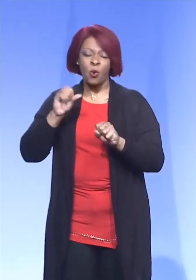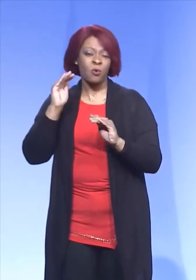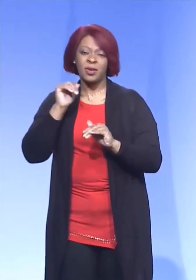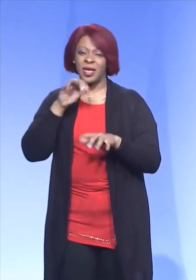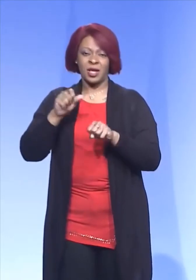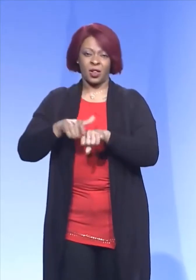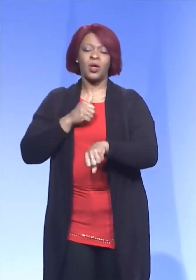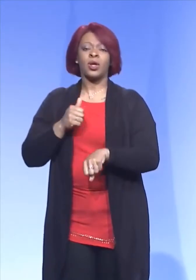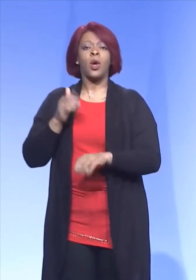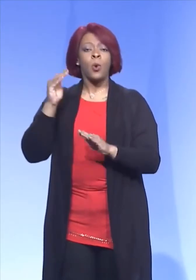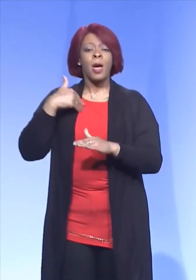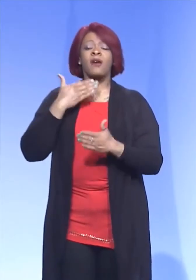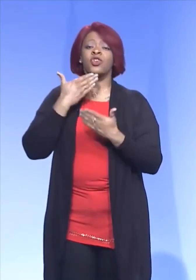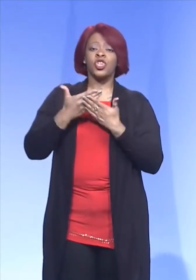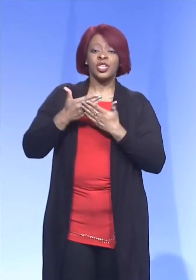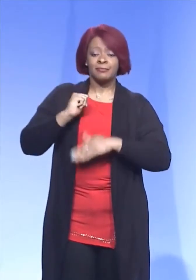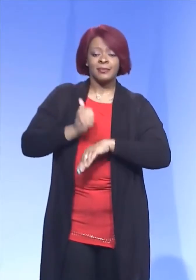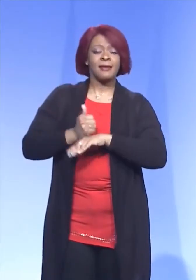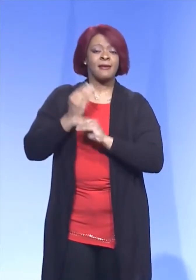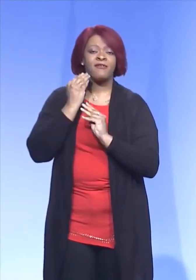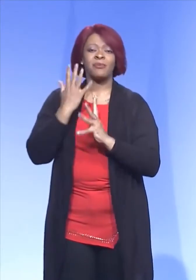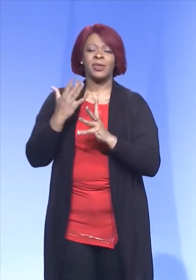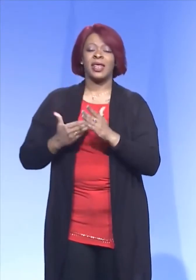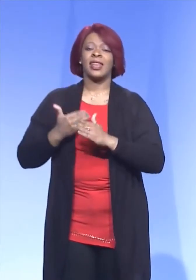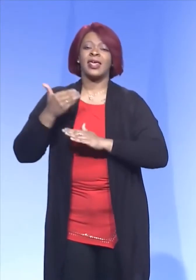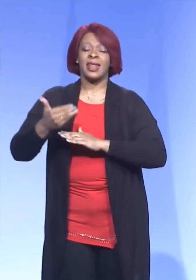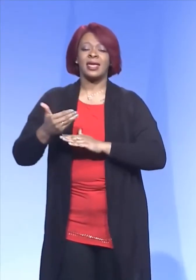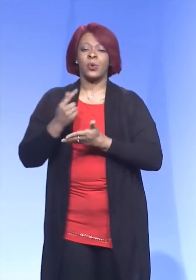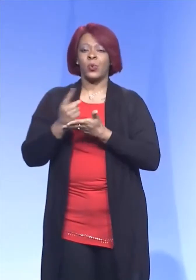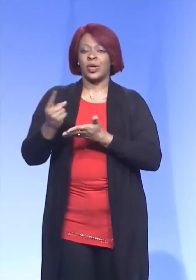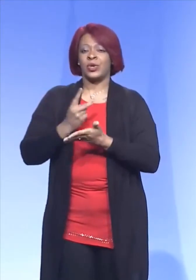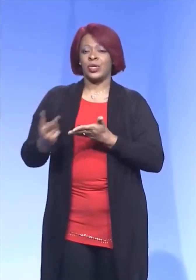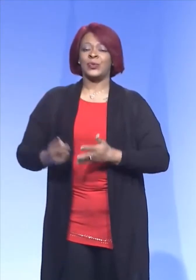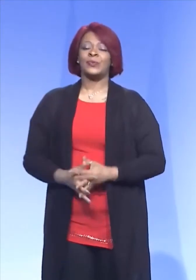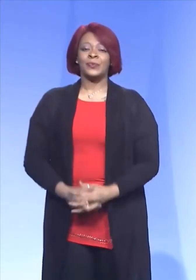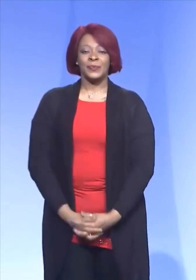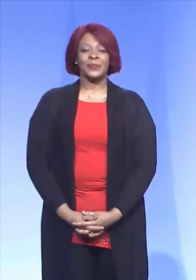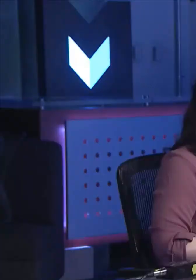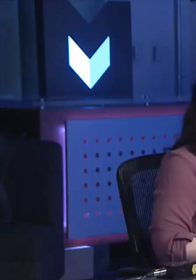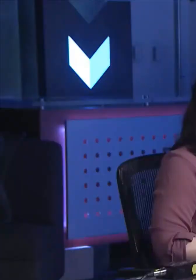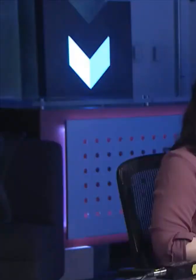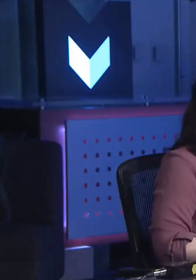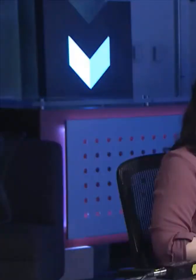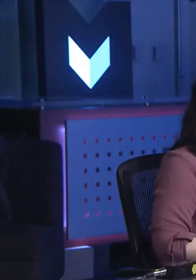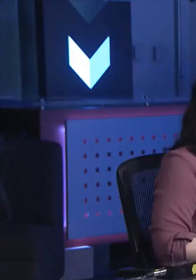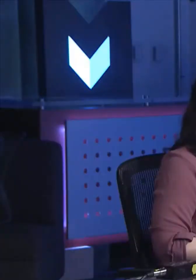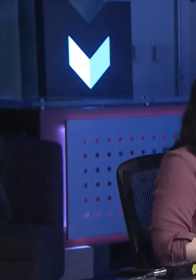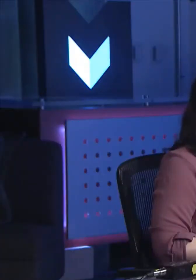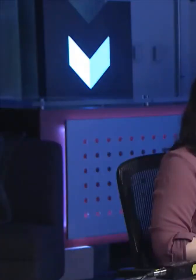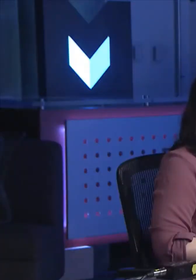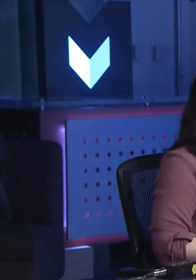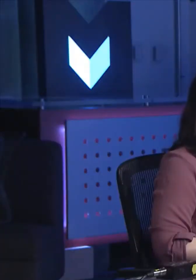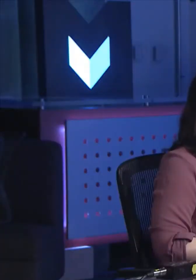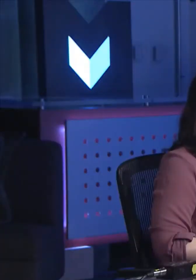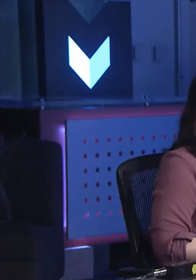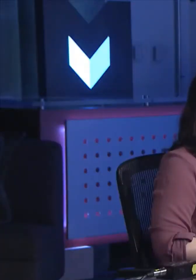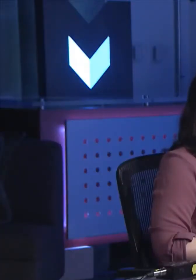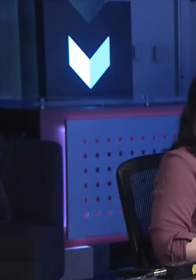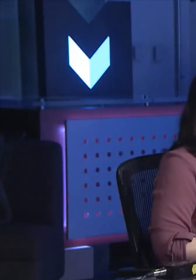we will have some definitive information within the next week or two. Dominique Dillon, Fox 13.